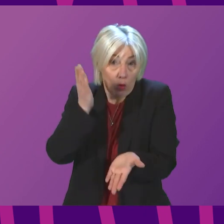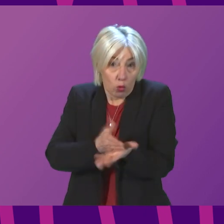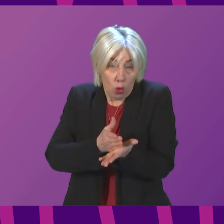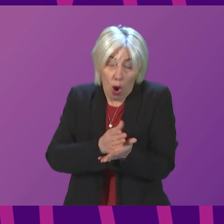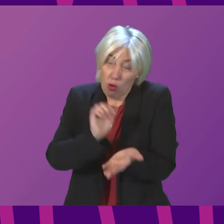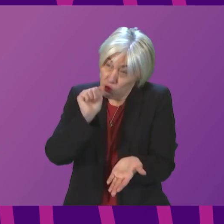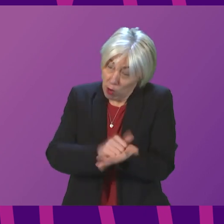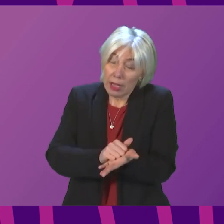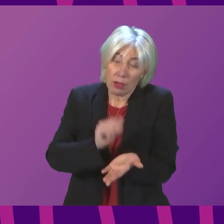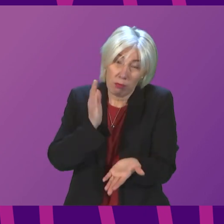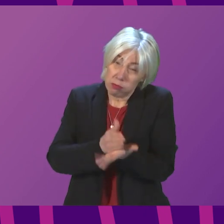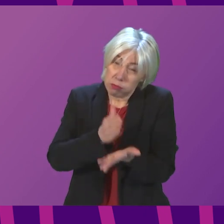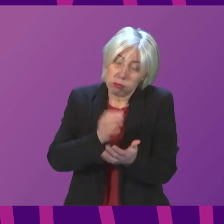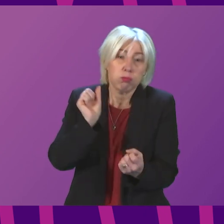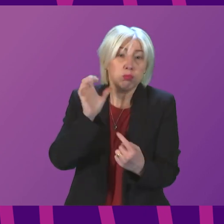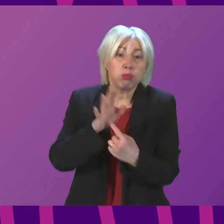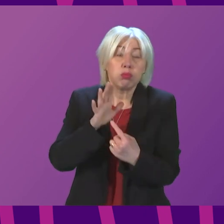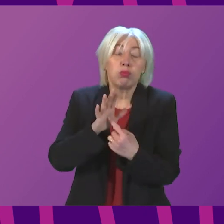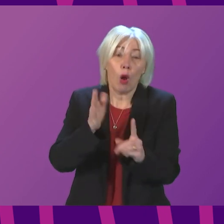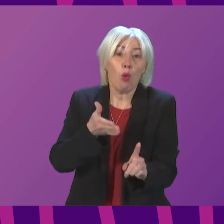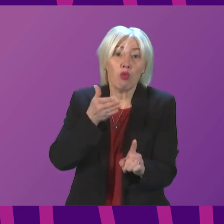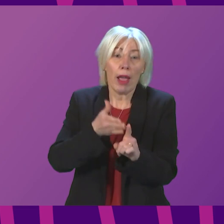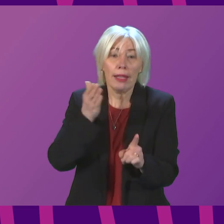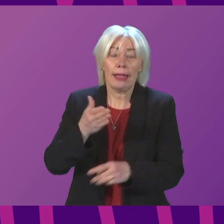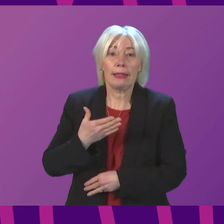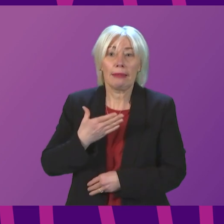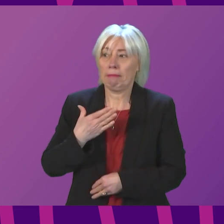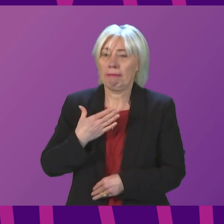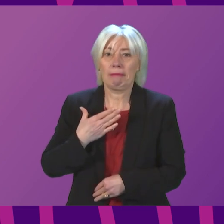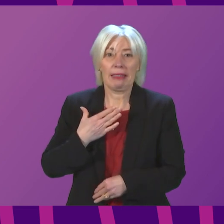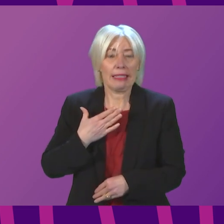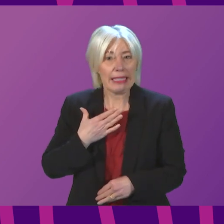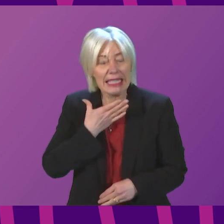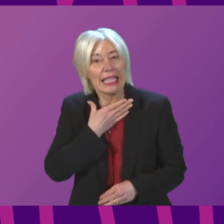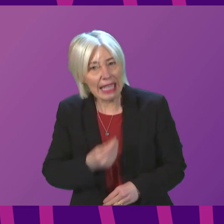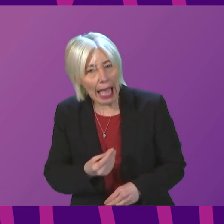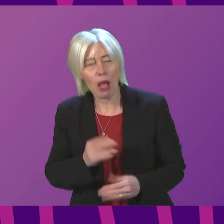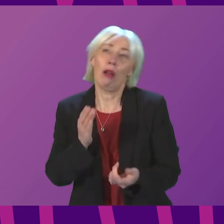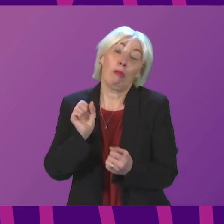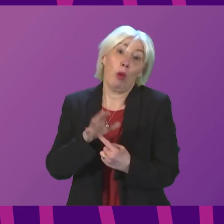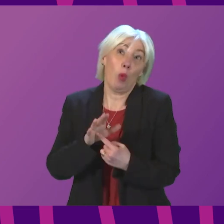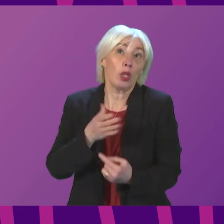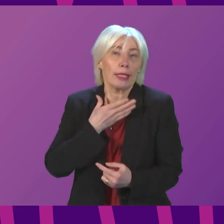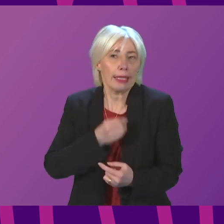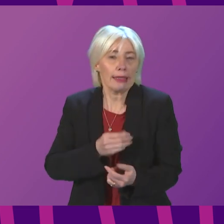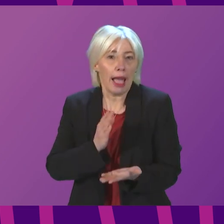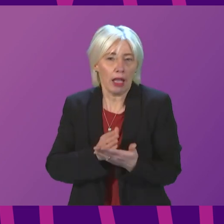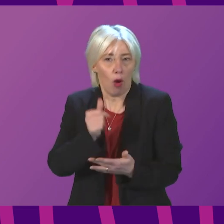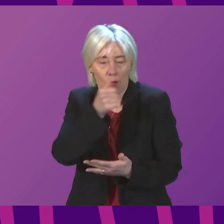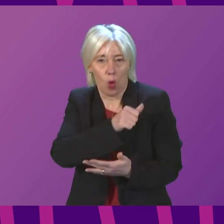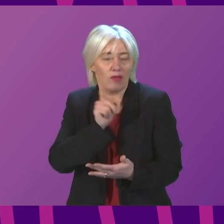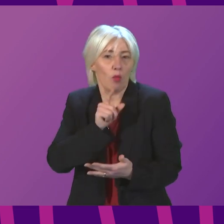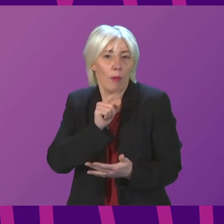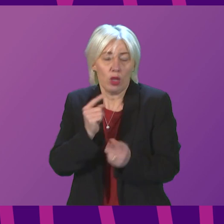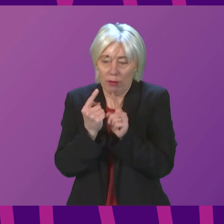absolutely important that we recognise the desire, understandable and important desire of women, to give birth as close to